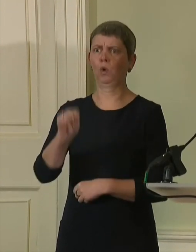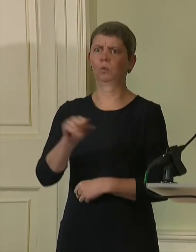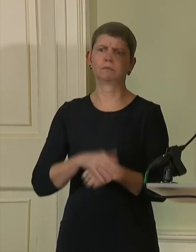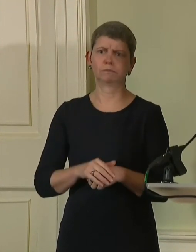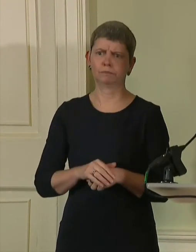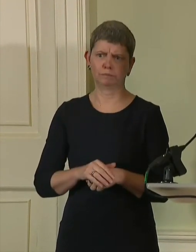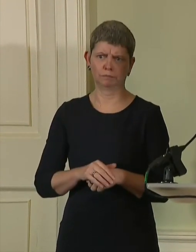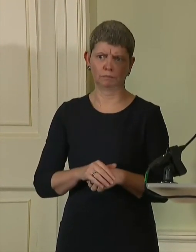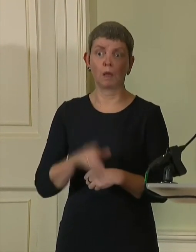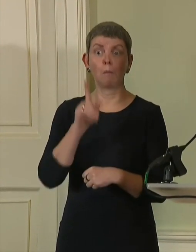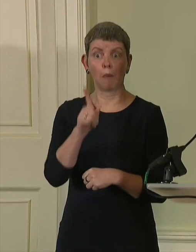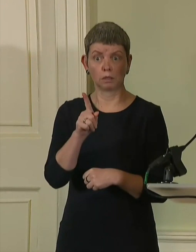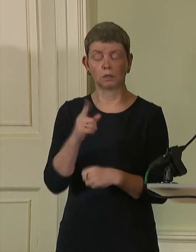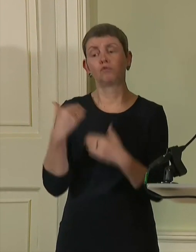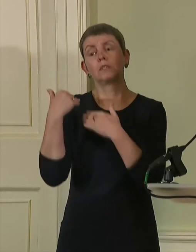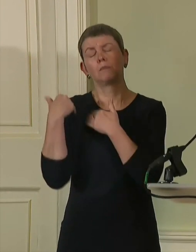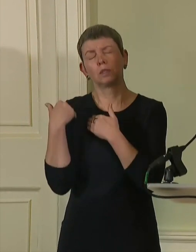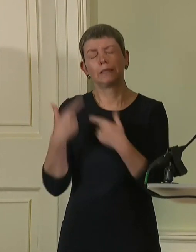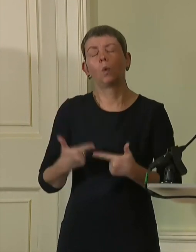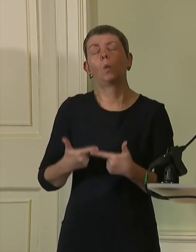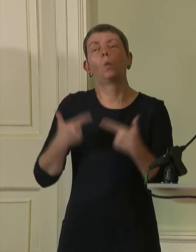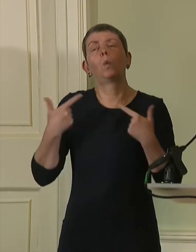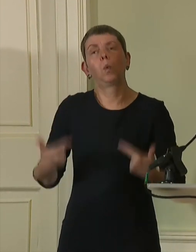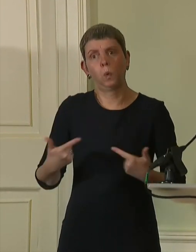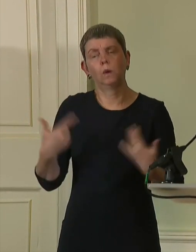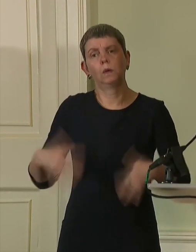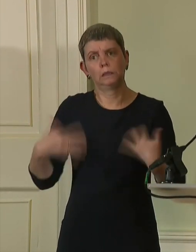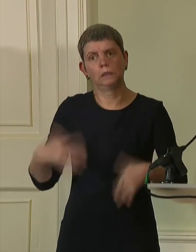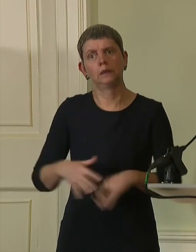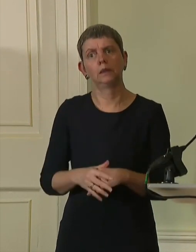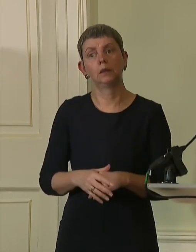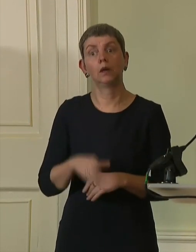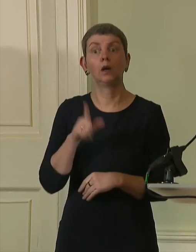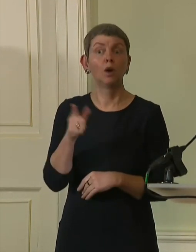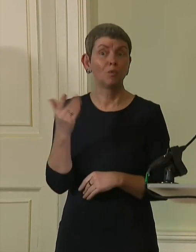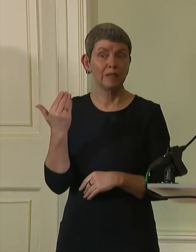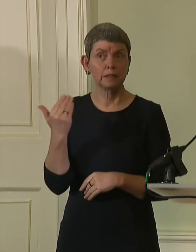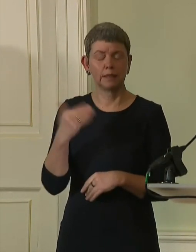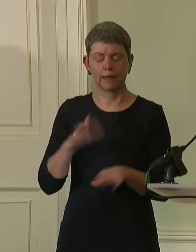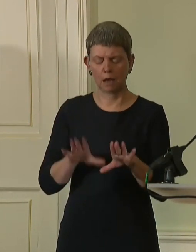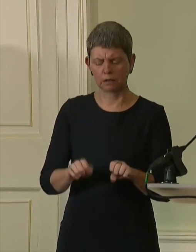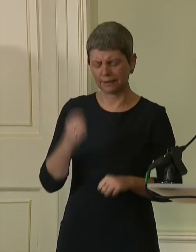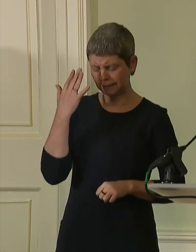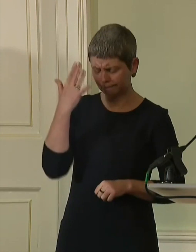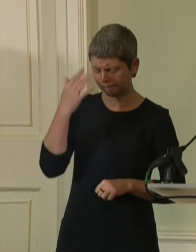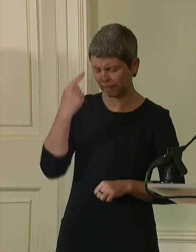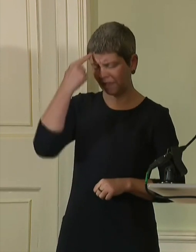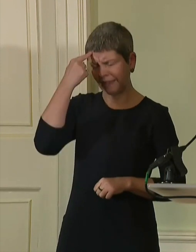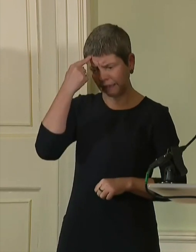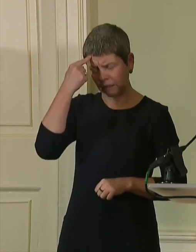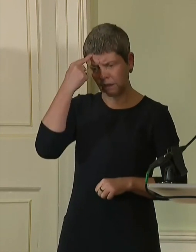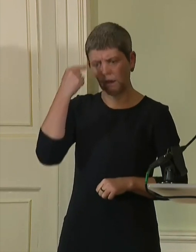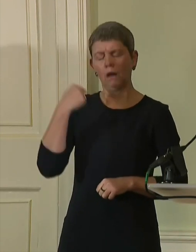responsibility was immense. And it's only very recently, I think, that I started to comprehend, let alone